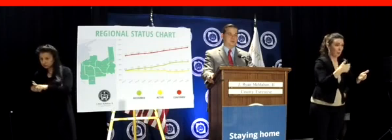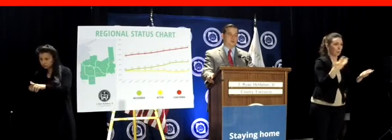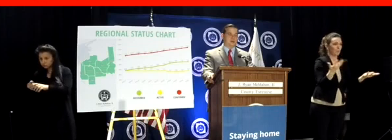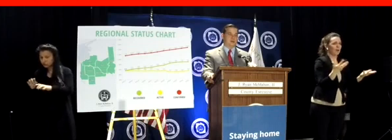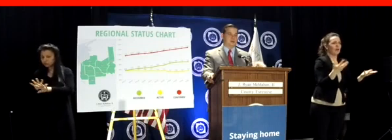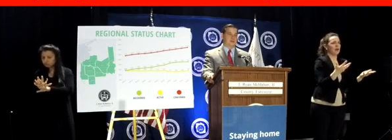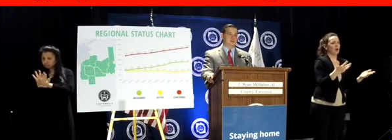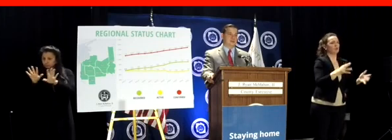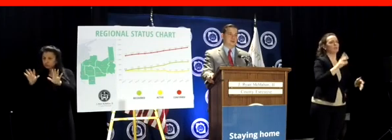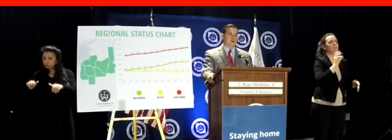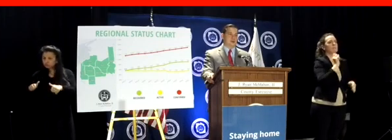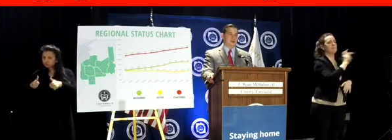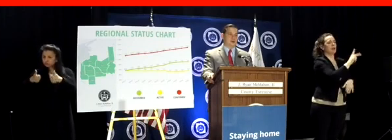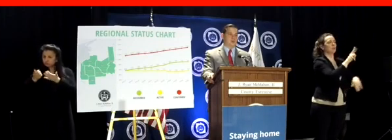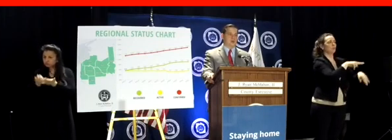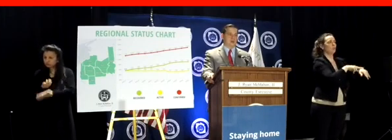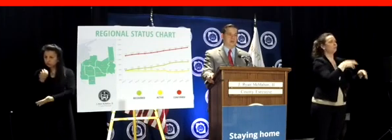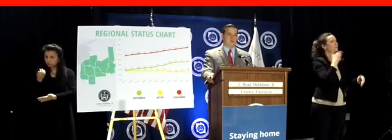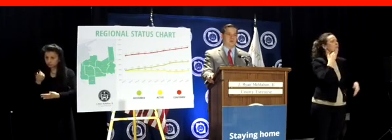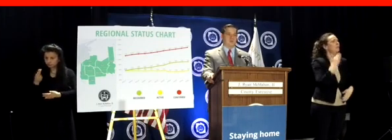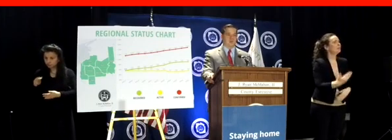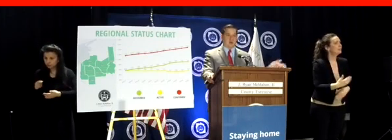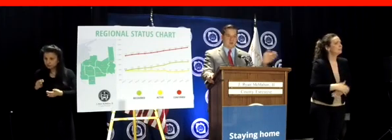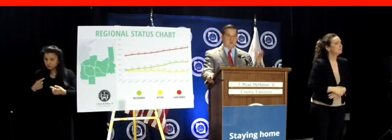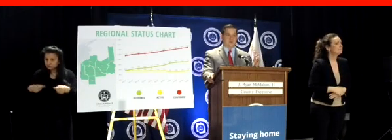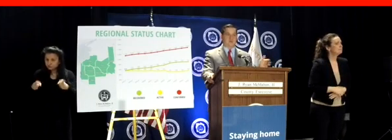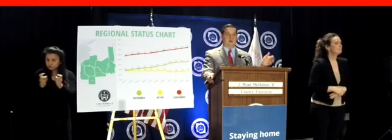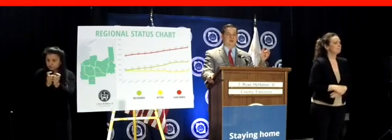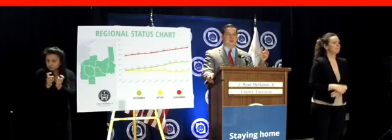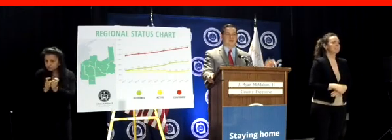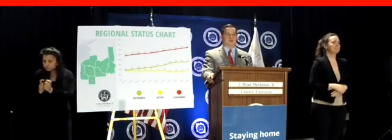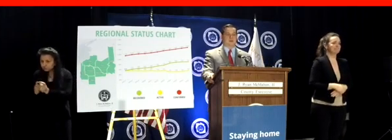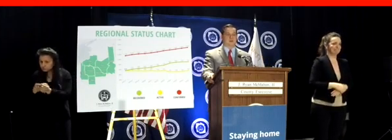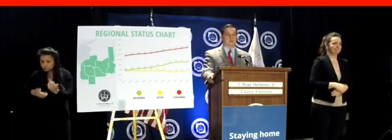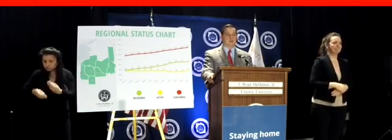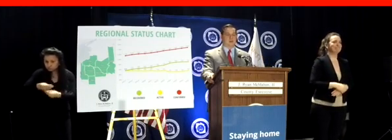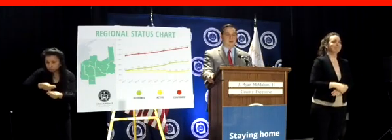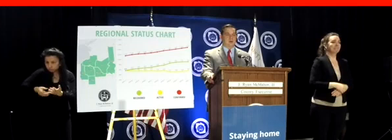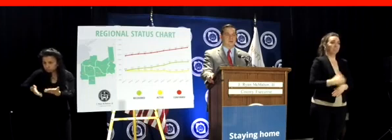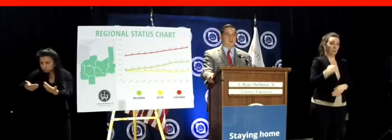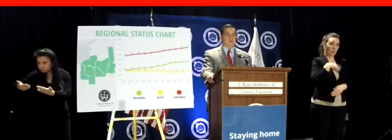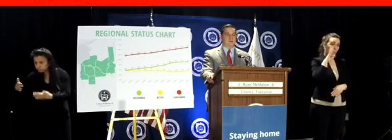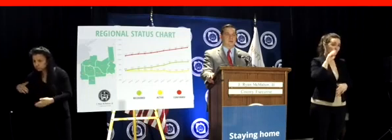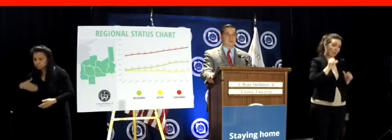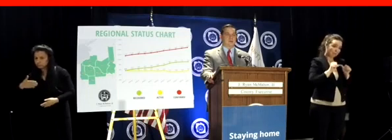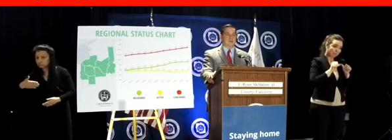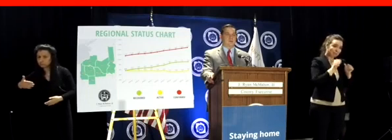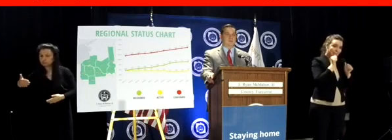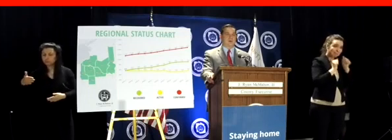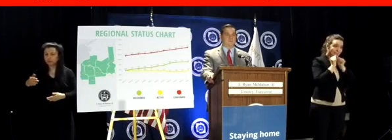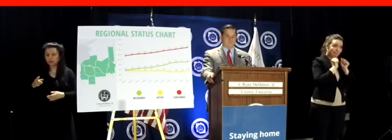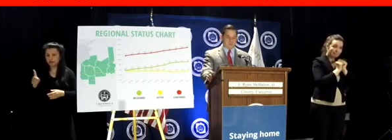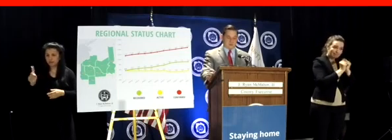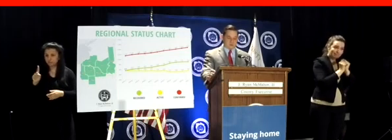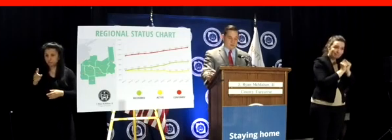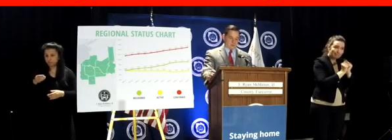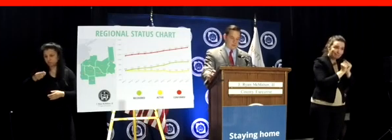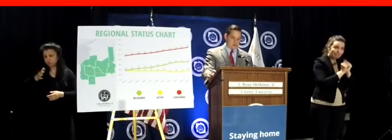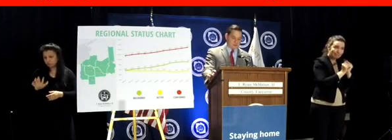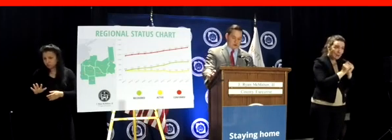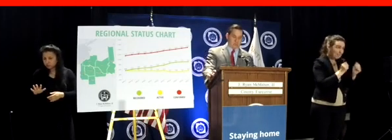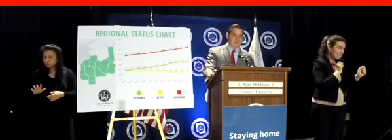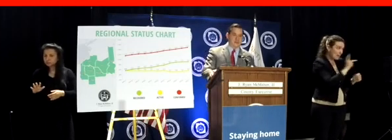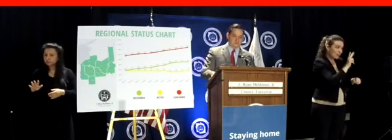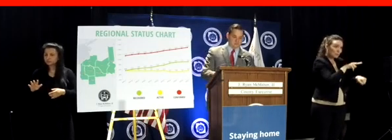another step in this process that we'll all learn from and we'll all get through it together again. So let's just continue the fight and let's